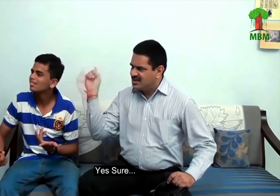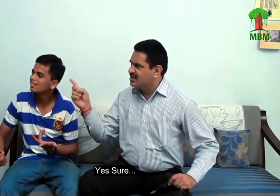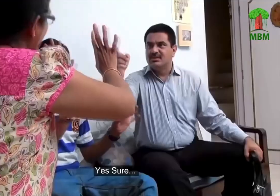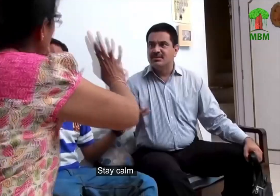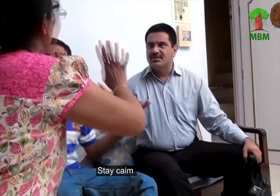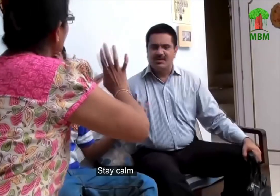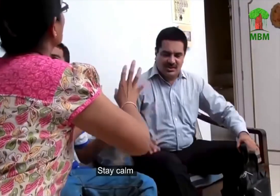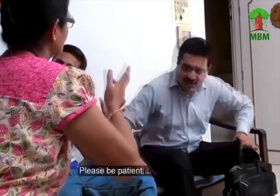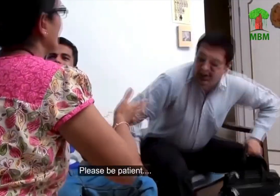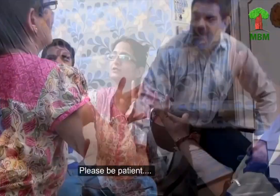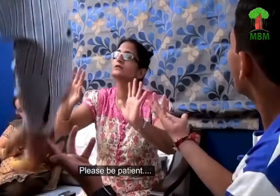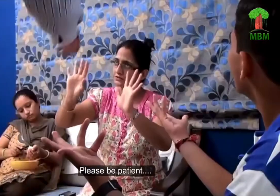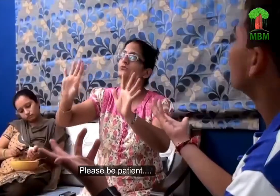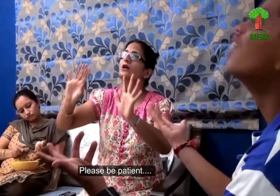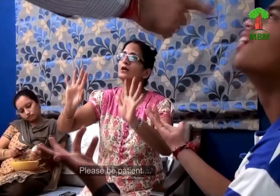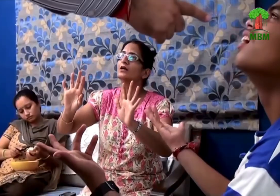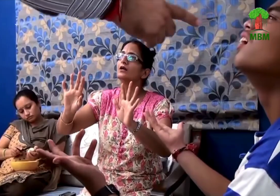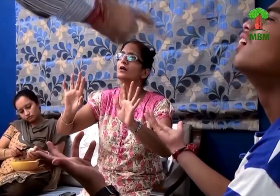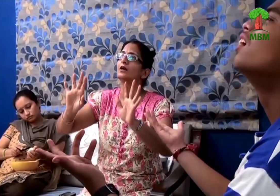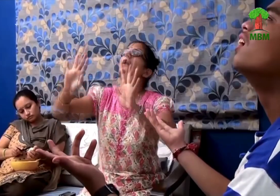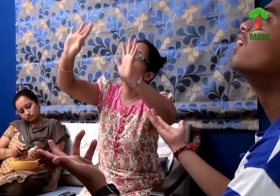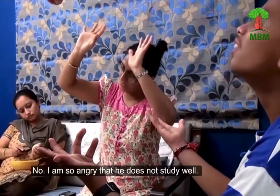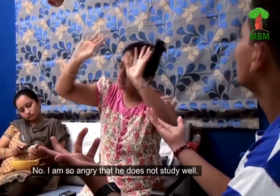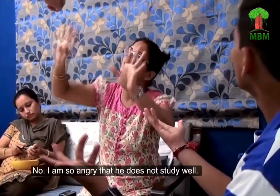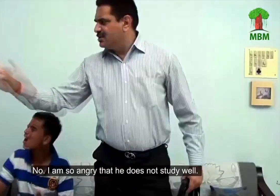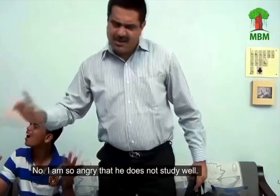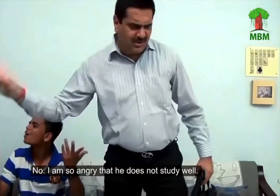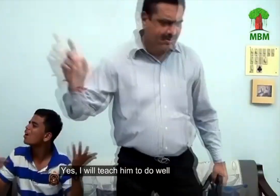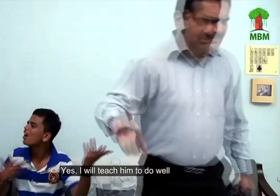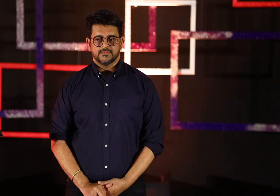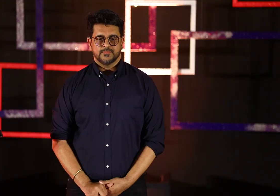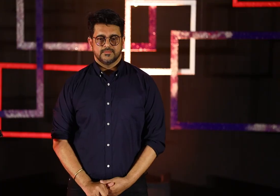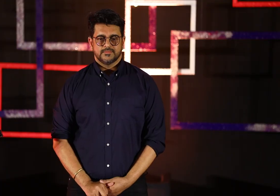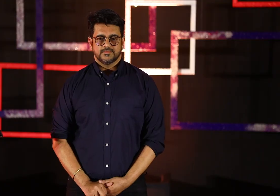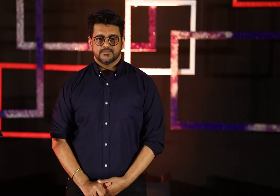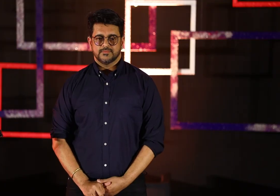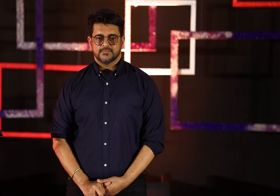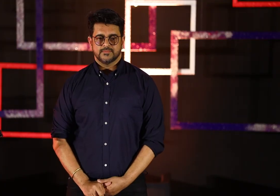the Hey, stay calm down. I don't understand all will explain all this. it. Let me talk to you.